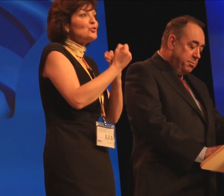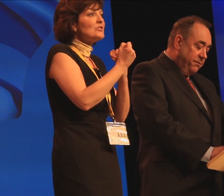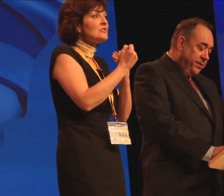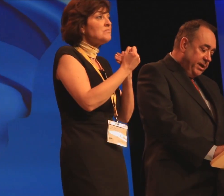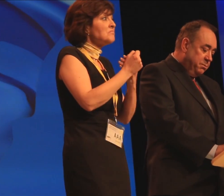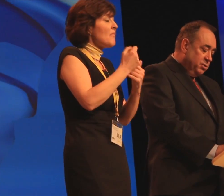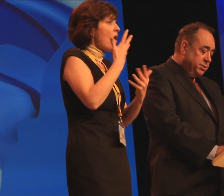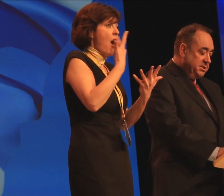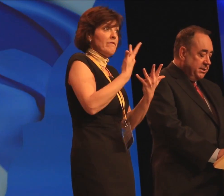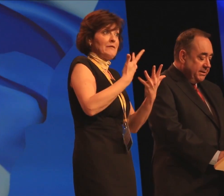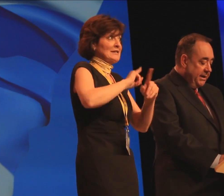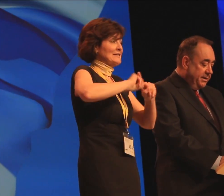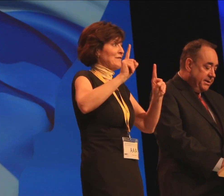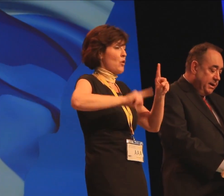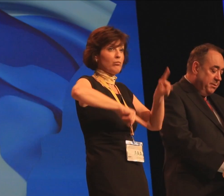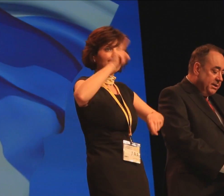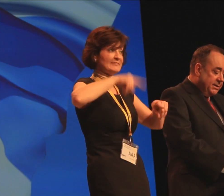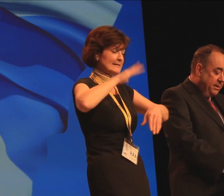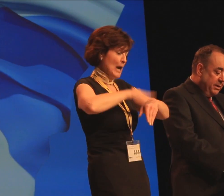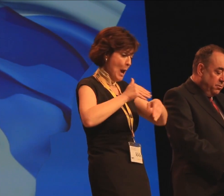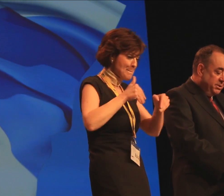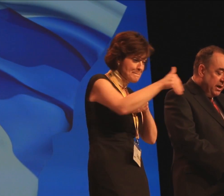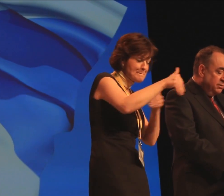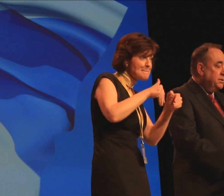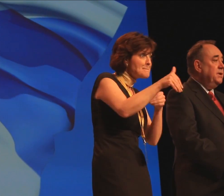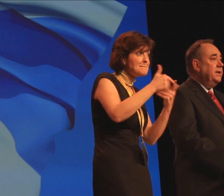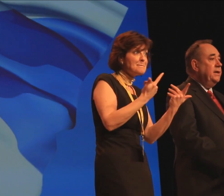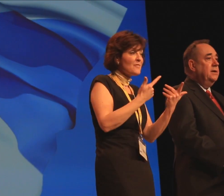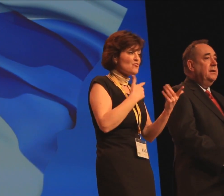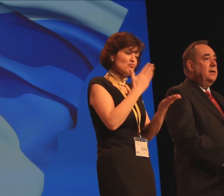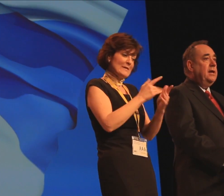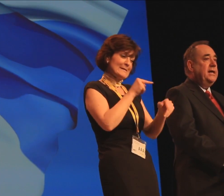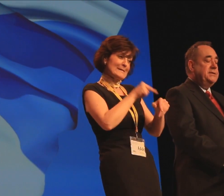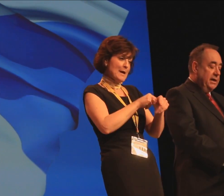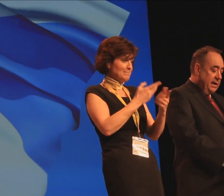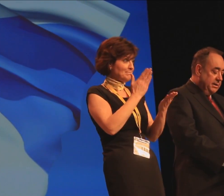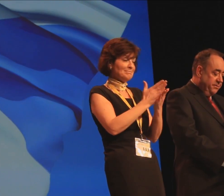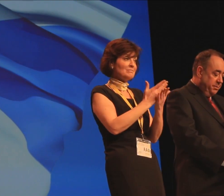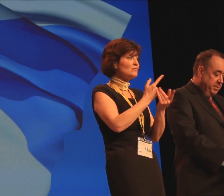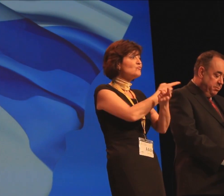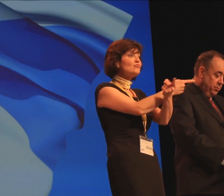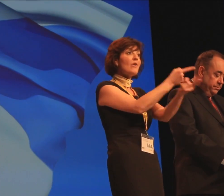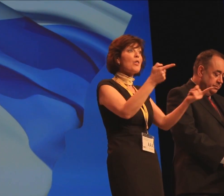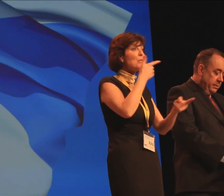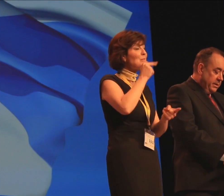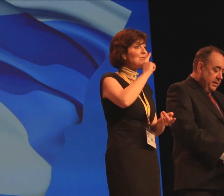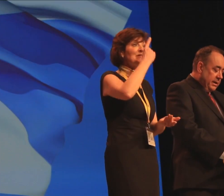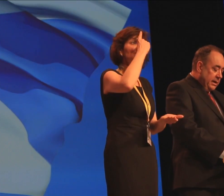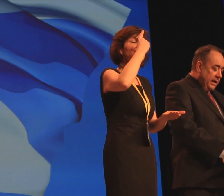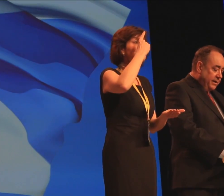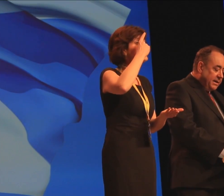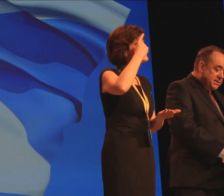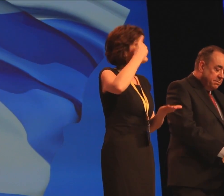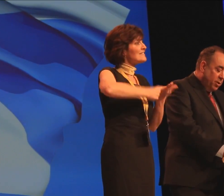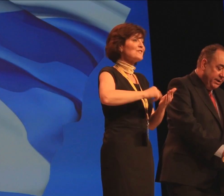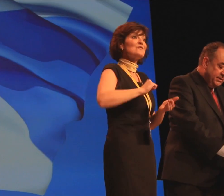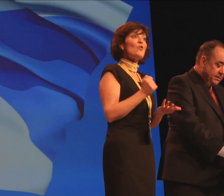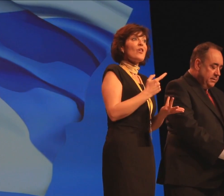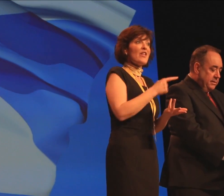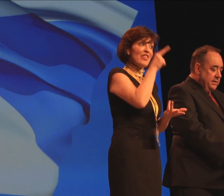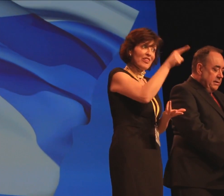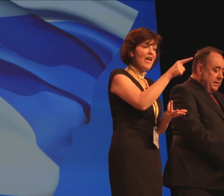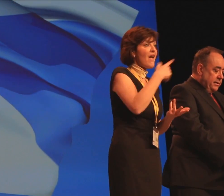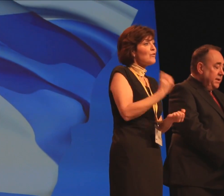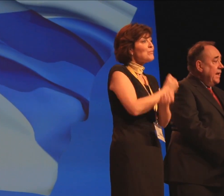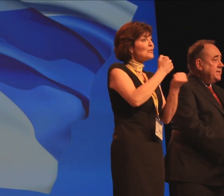There are a number of variables which dictate the timing and timing which ultimately lies in the hands of the people. And that is the point.